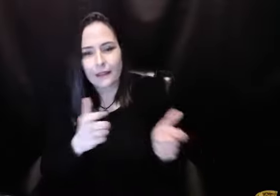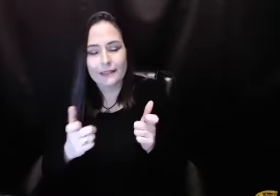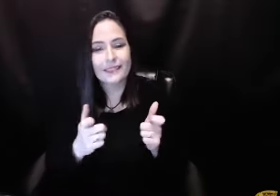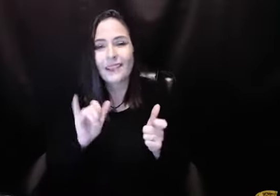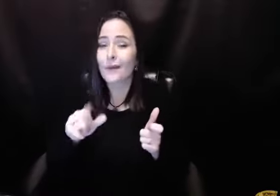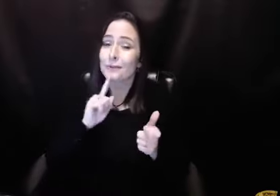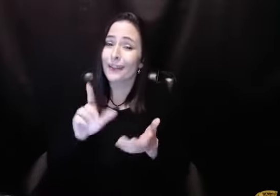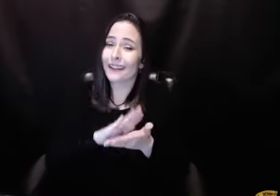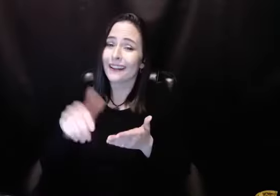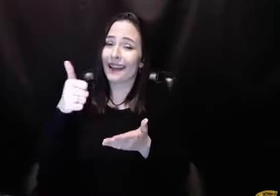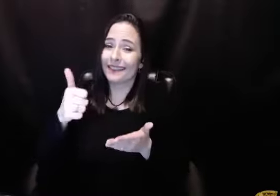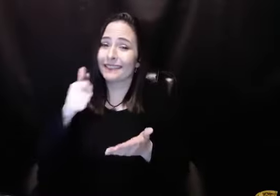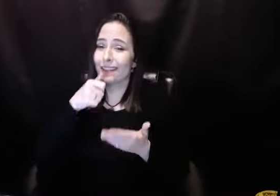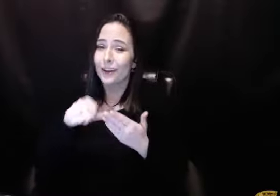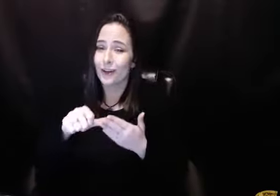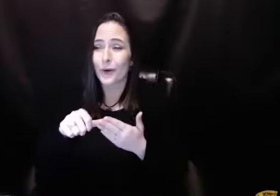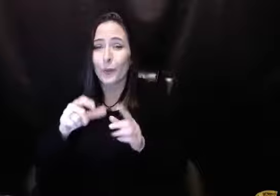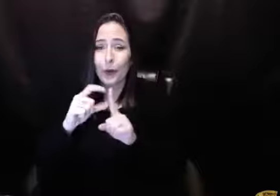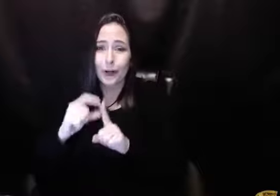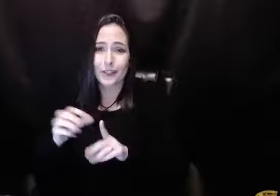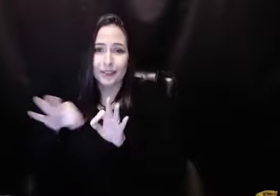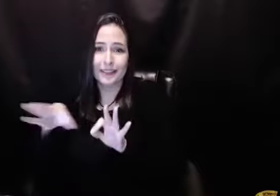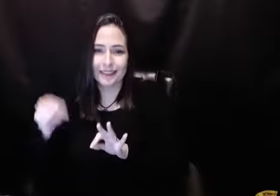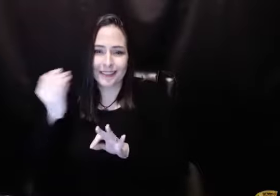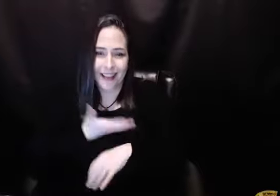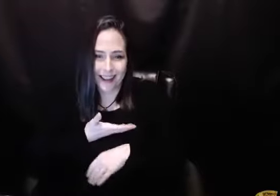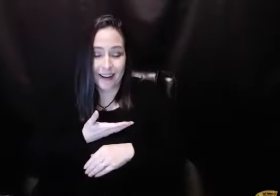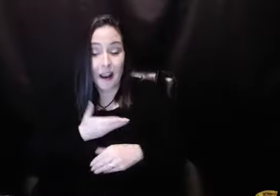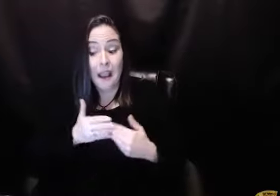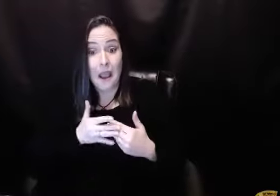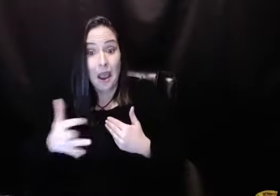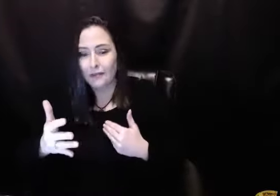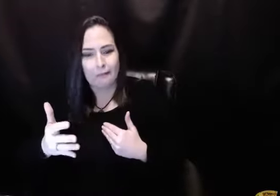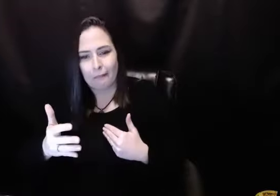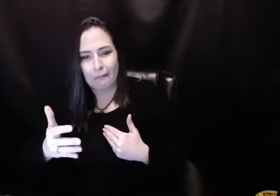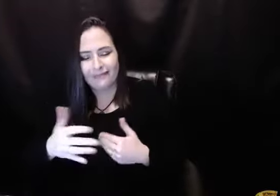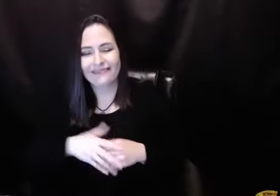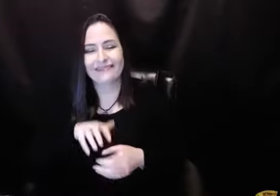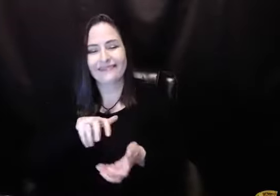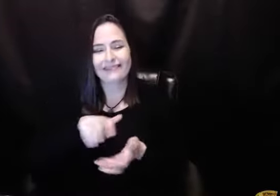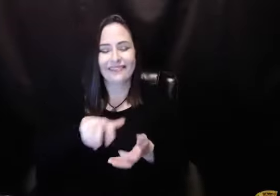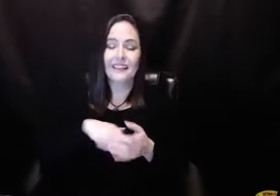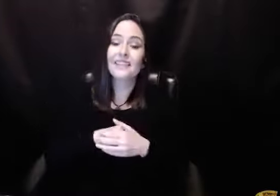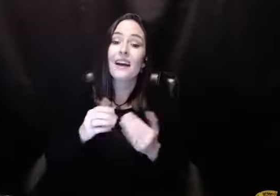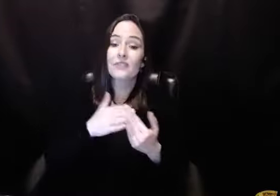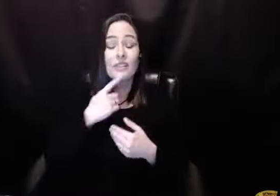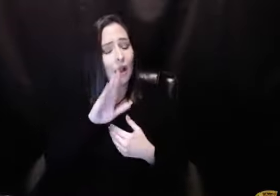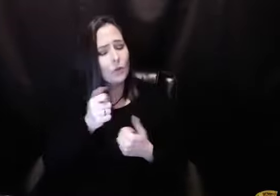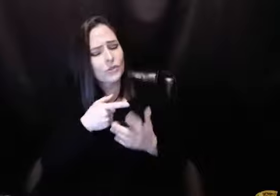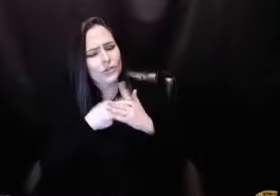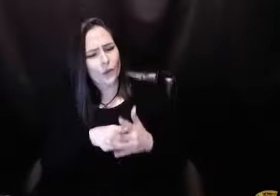And that was really the last nice thing she said to me for a long time. After that, she said, she said, first of all, I want you